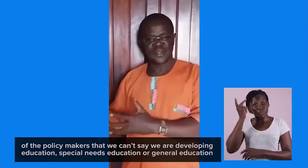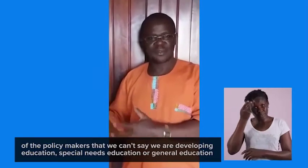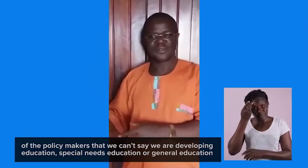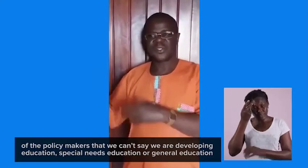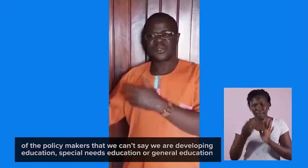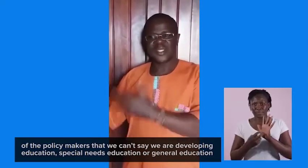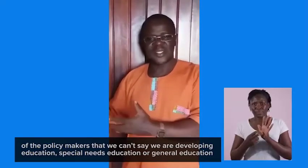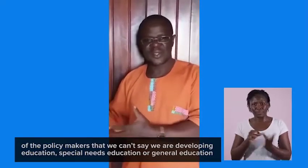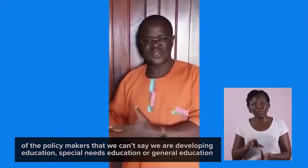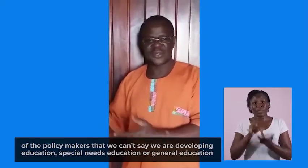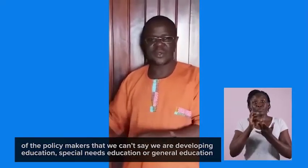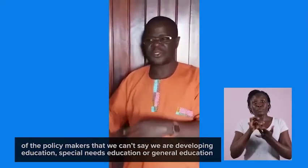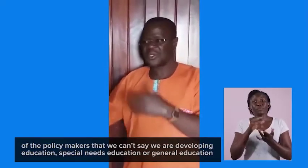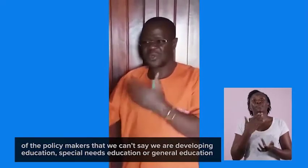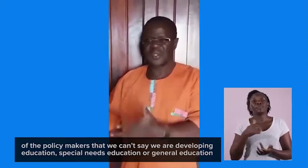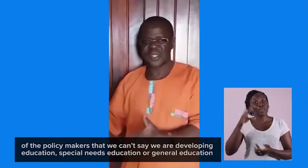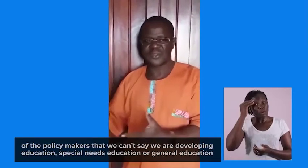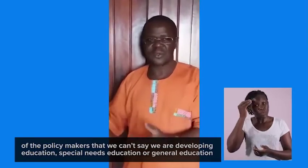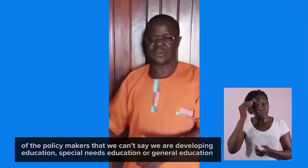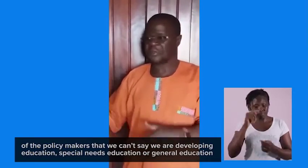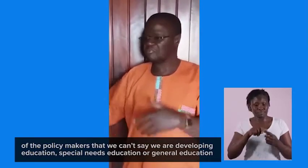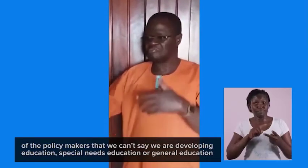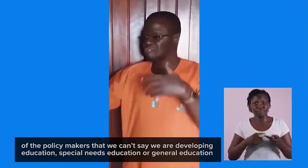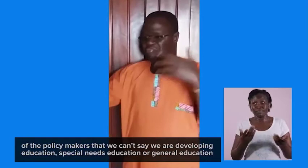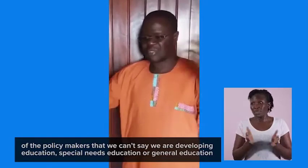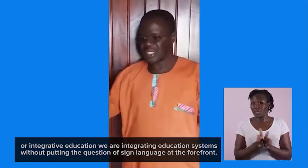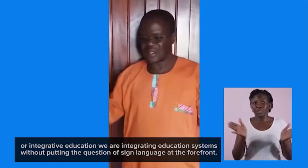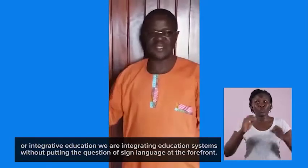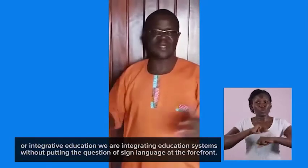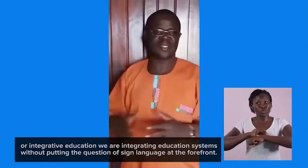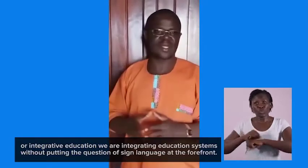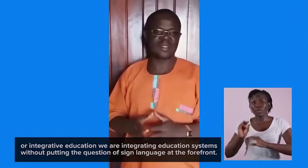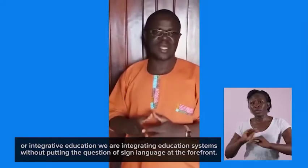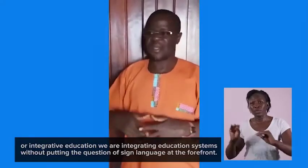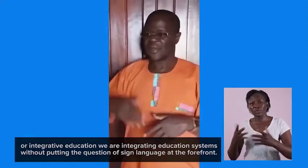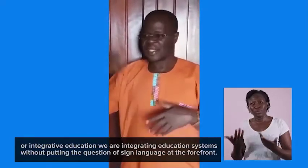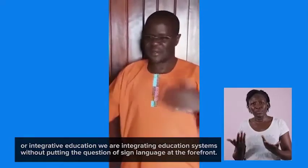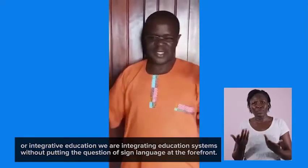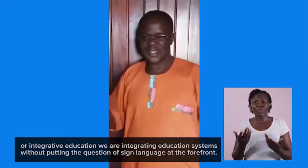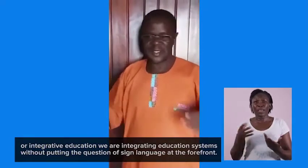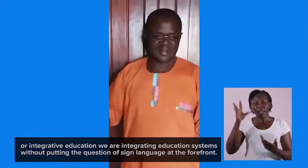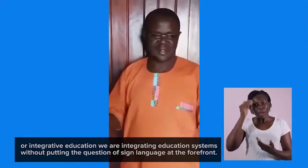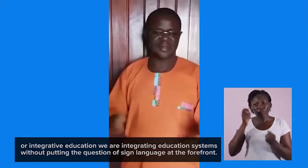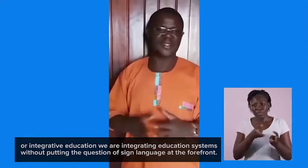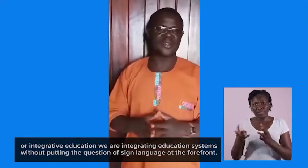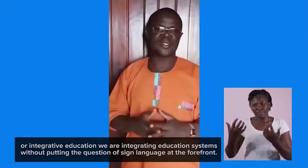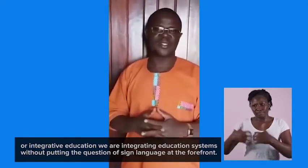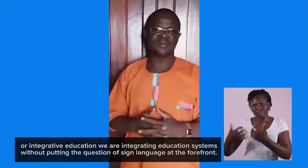especially in this education or general education or intergrating education system